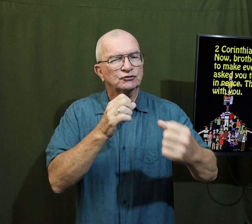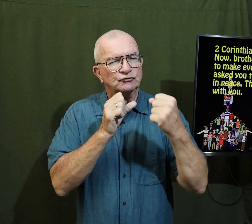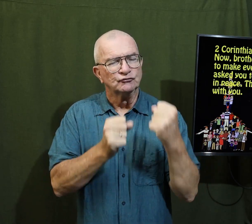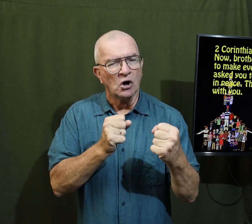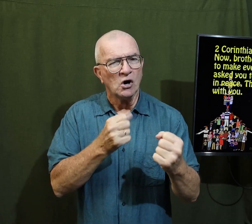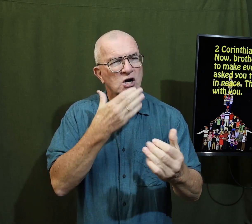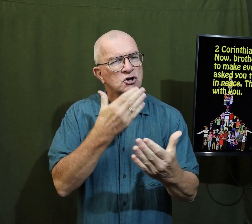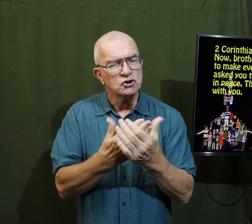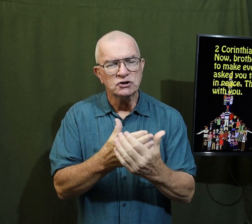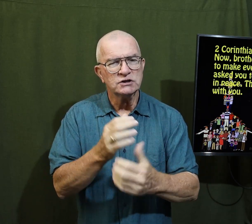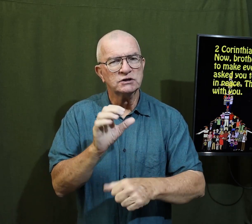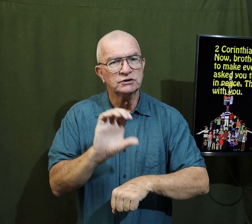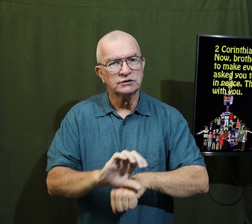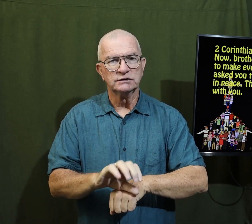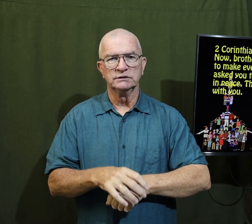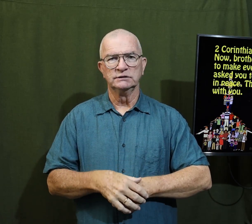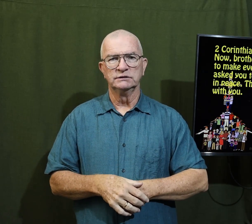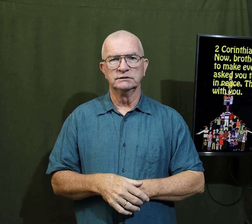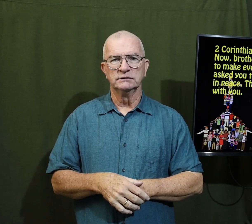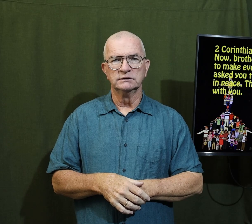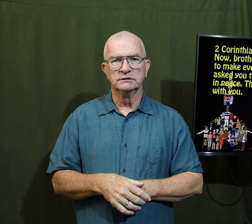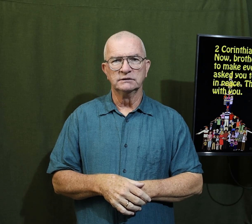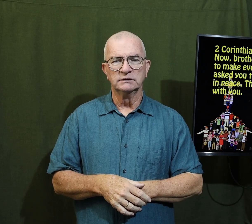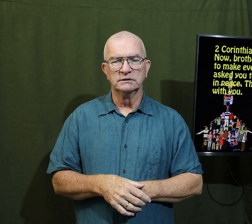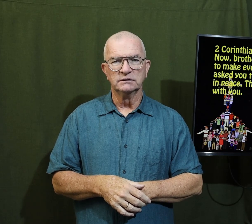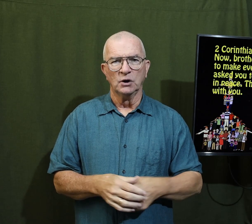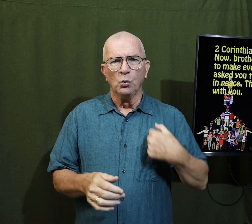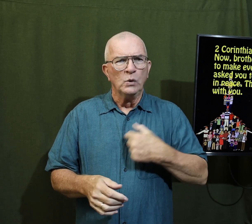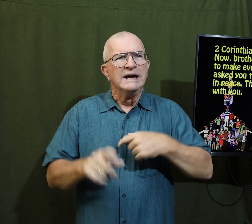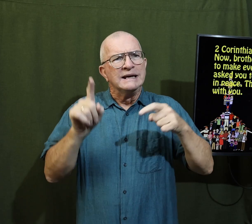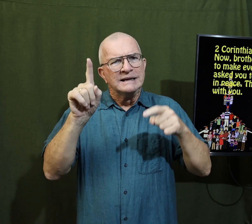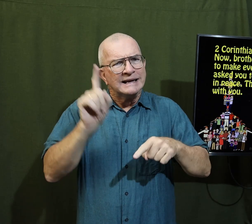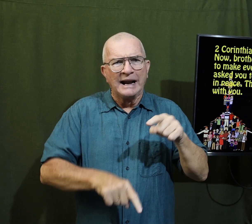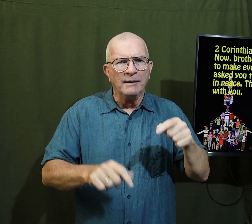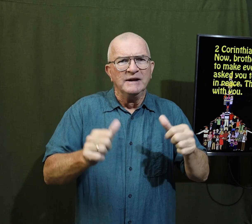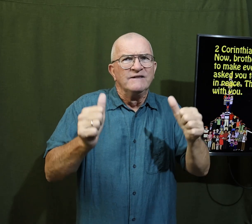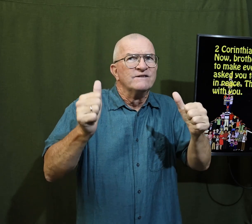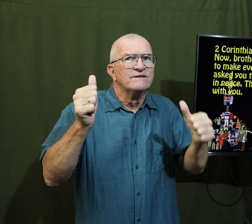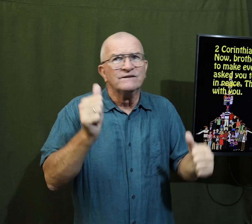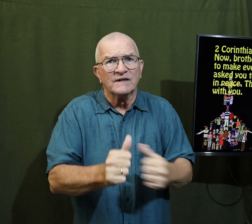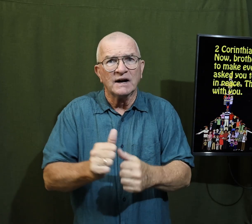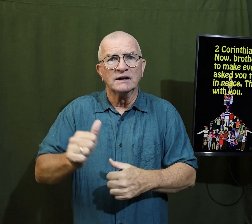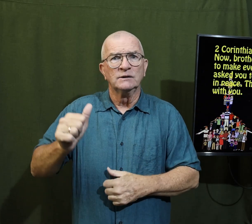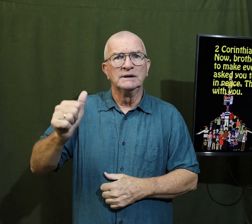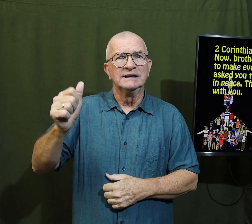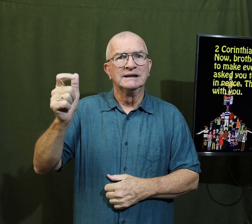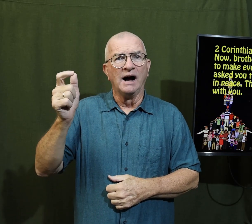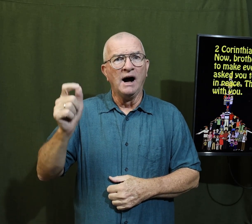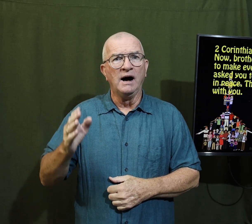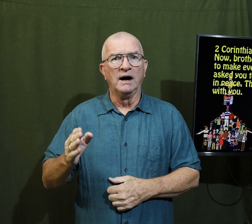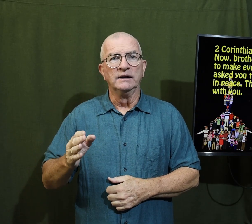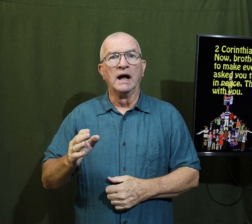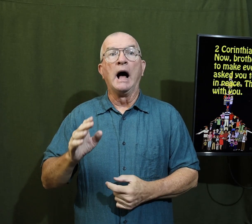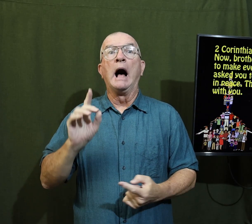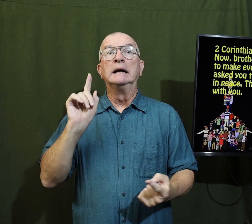we won't have a strong church we can't be following God